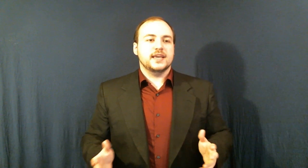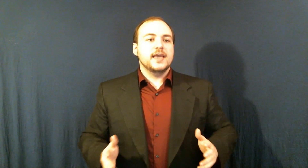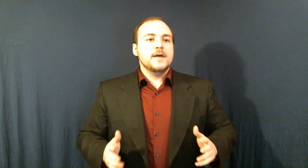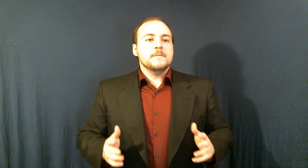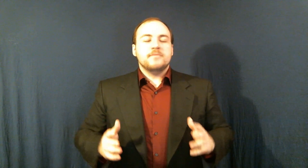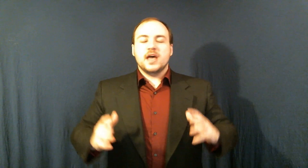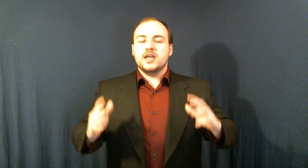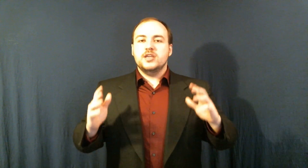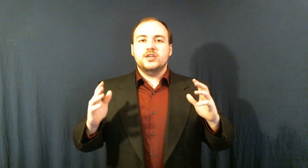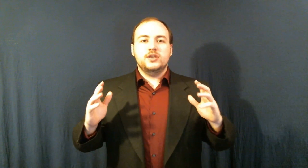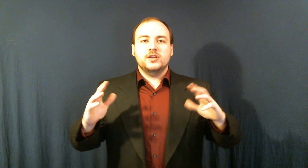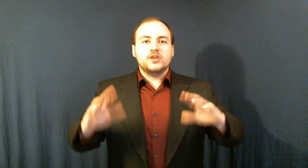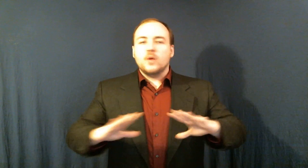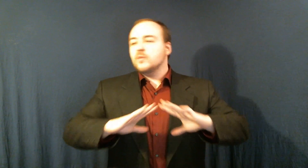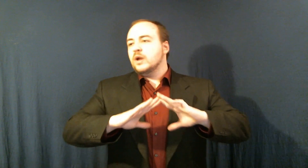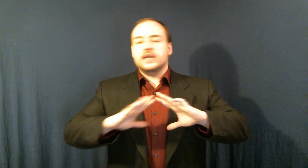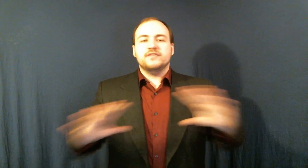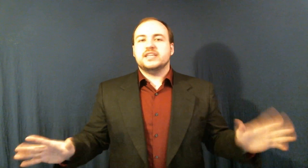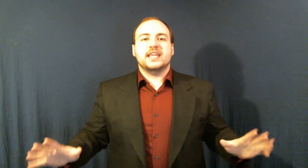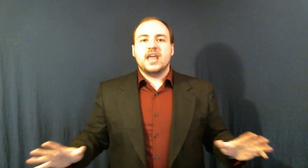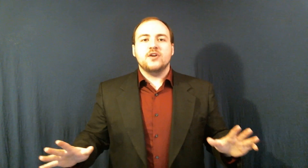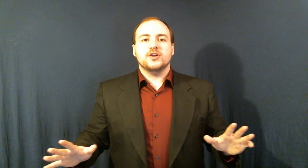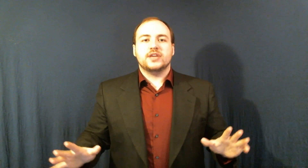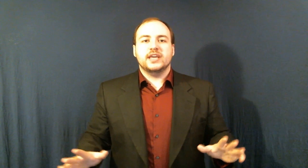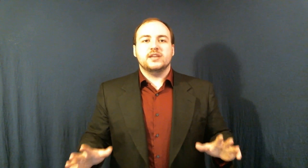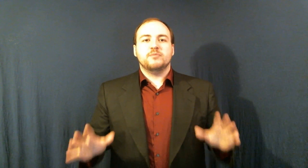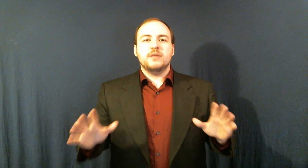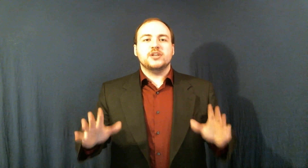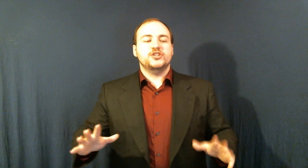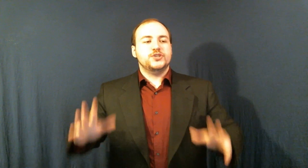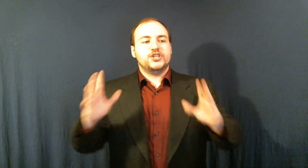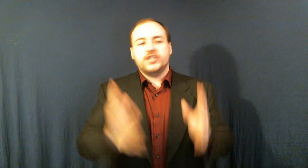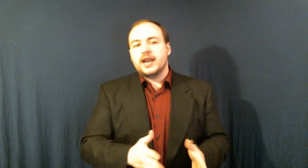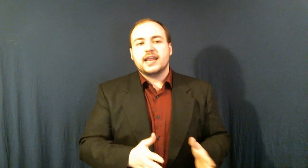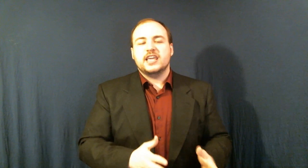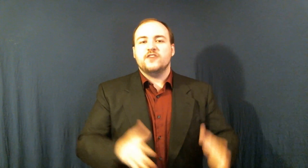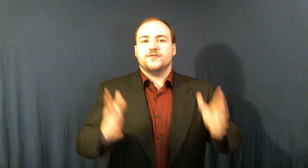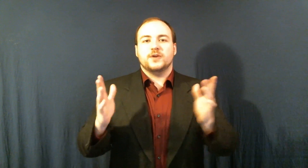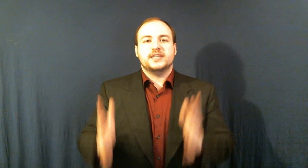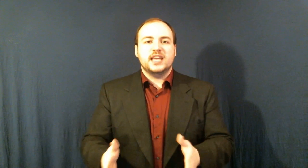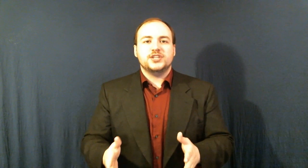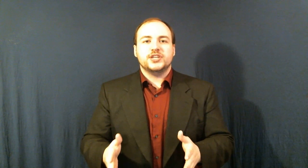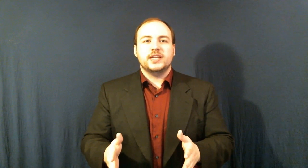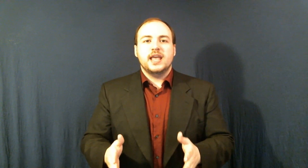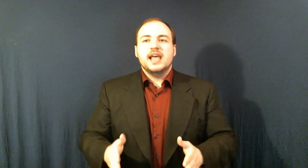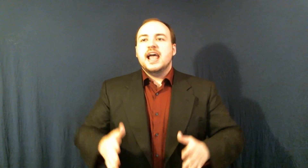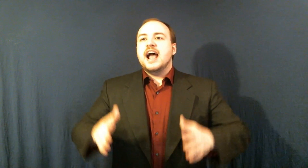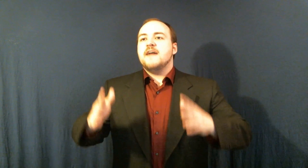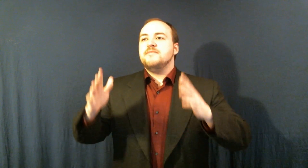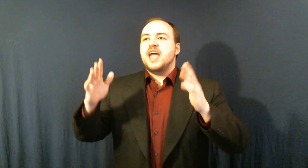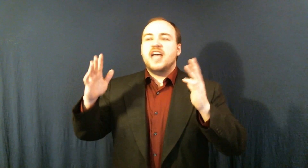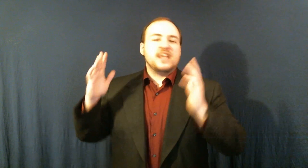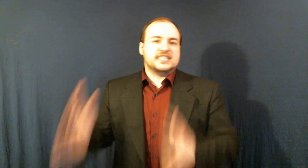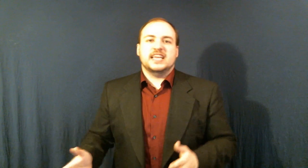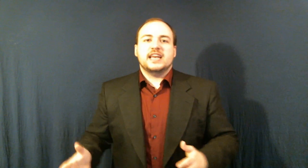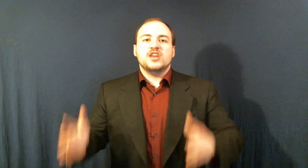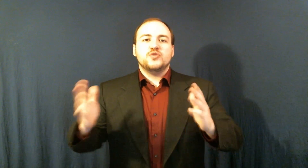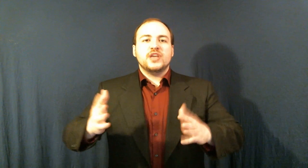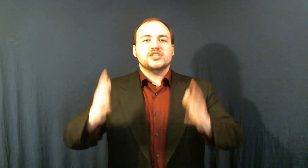say You don't want to even take care of your kid Pretty much you shit out a kid for attention And that's it And you think